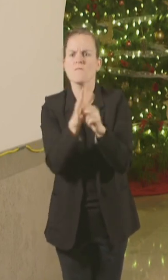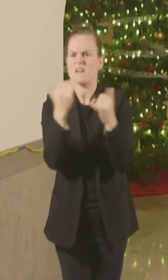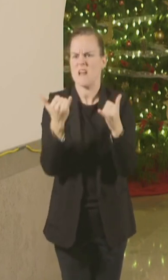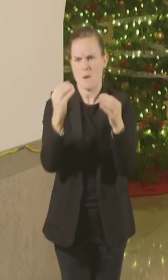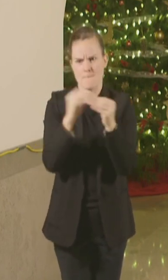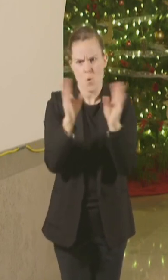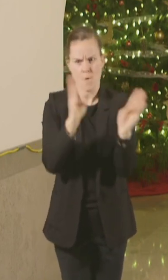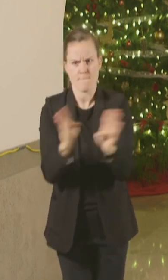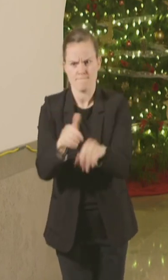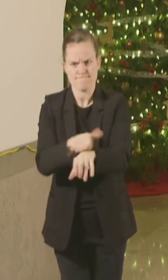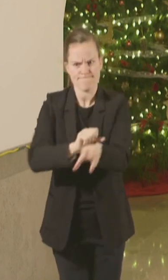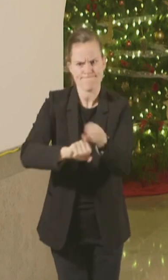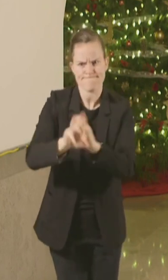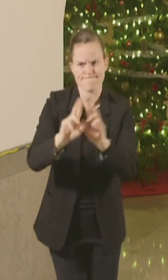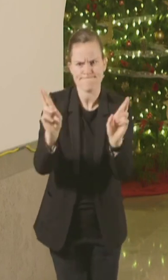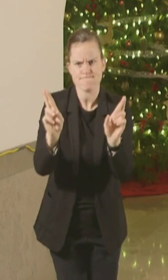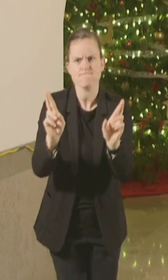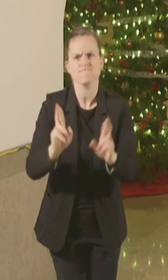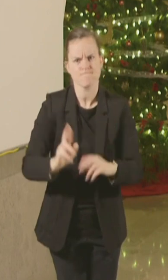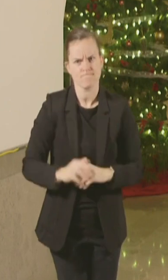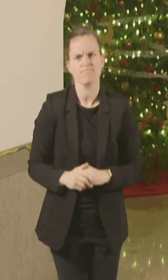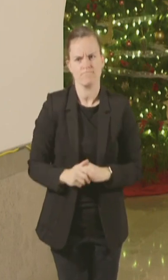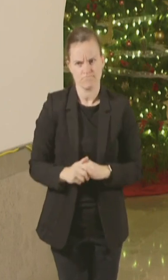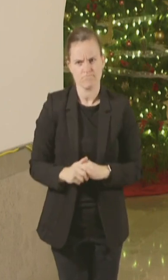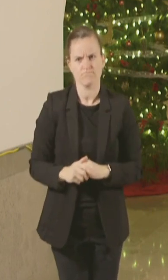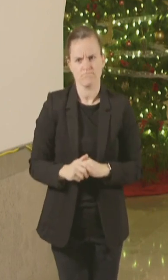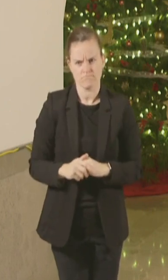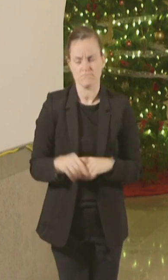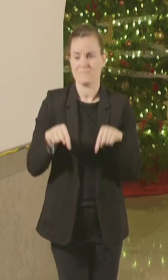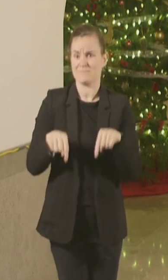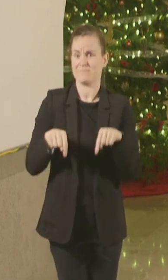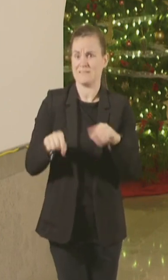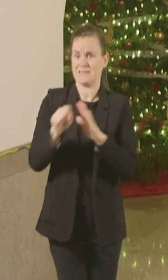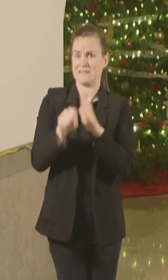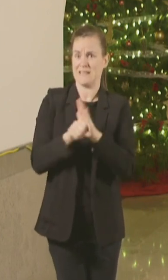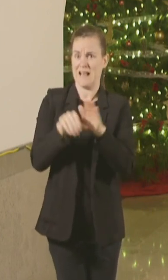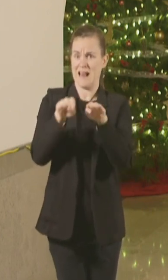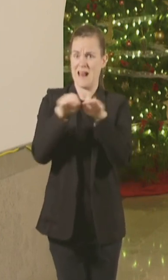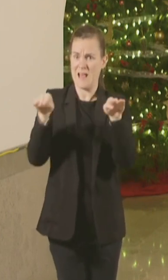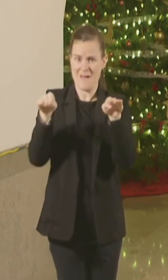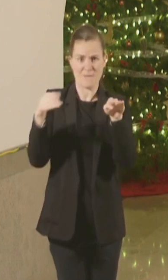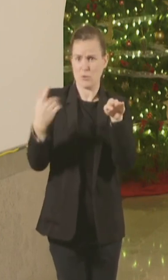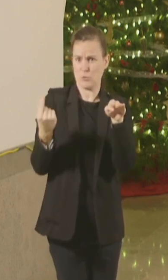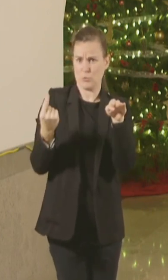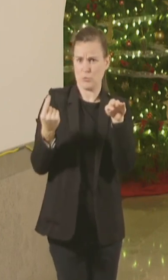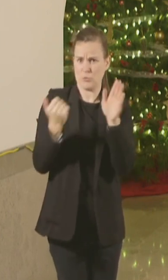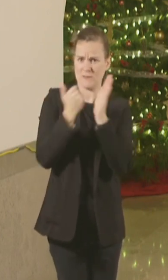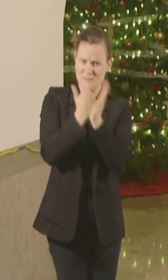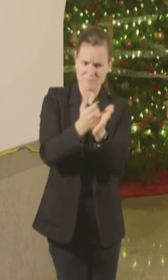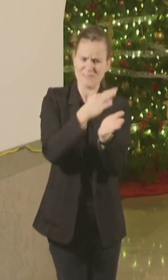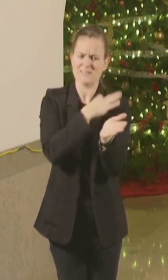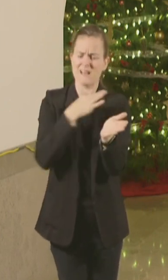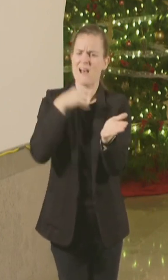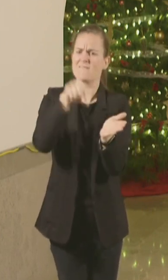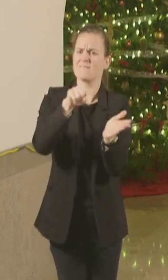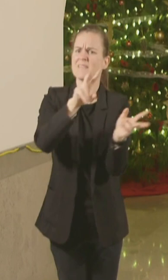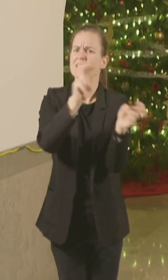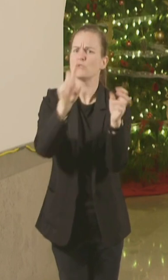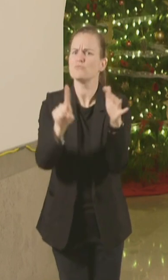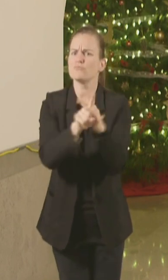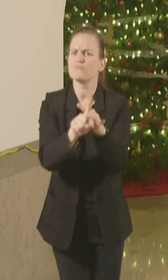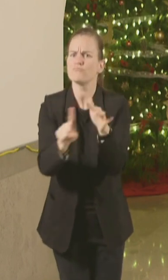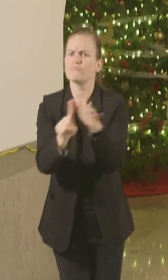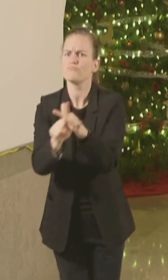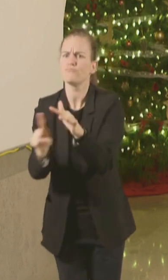all we can at the state level to help with staffing challenges. The Missouri National Guard and the Missouri Disaster